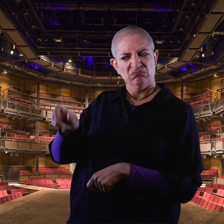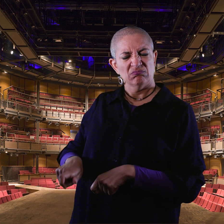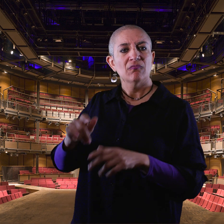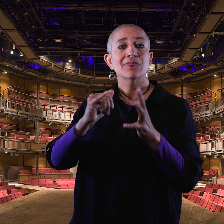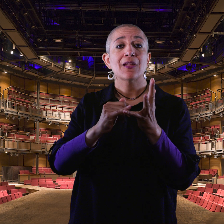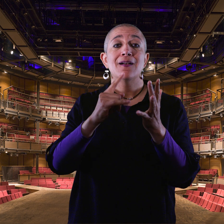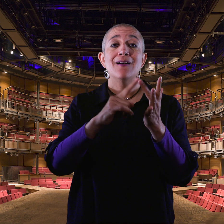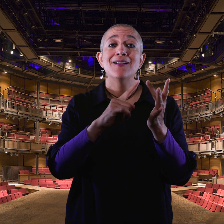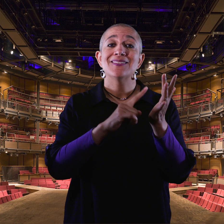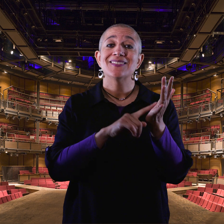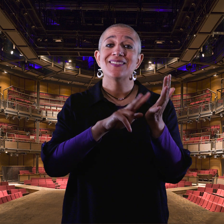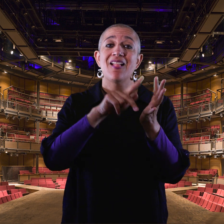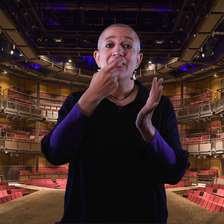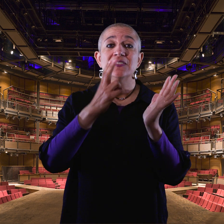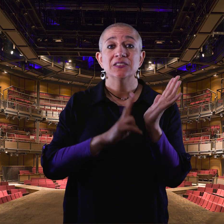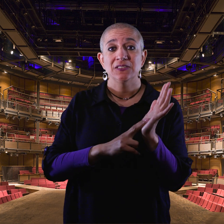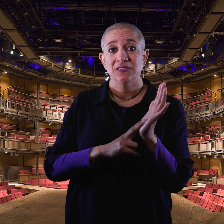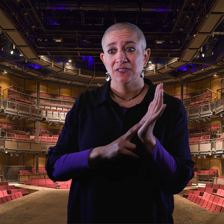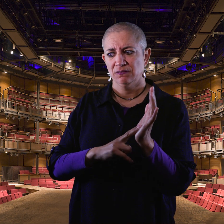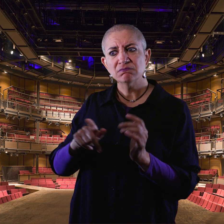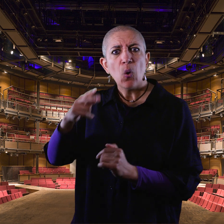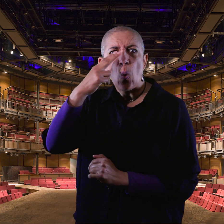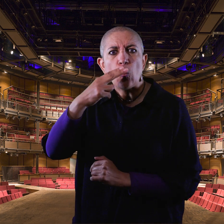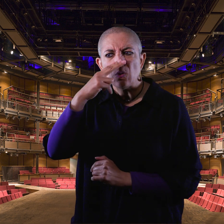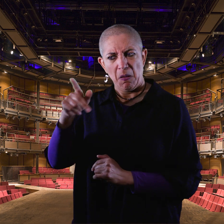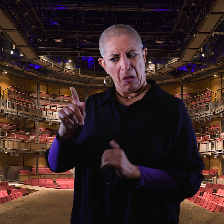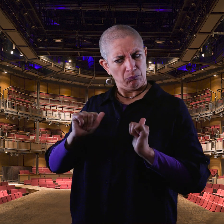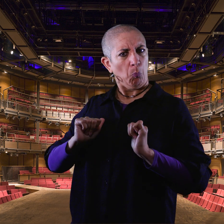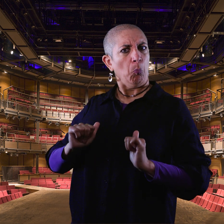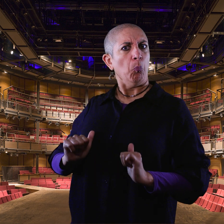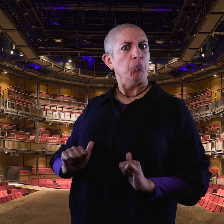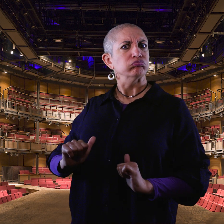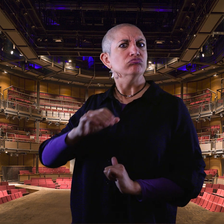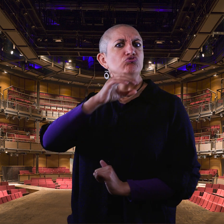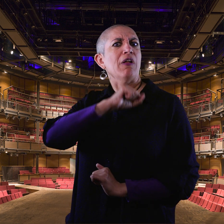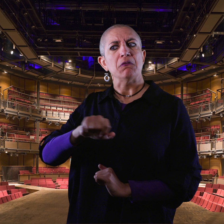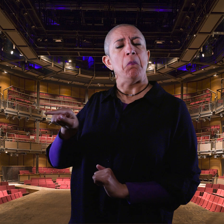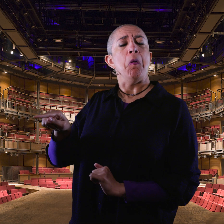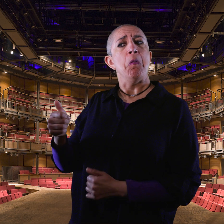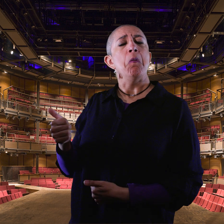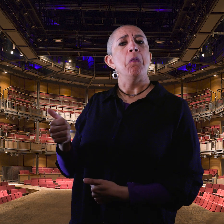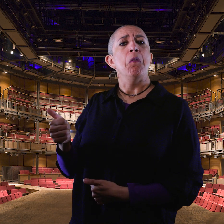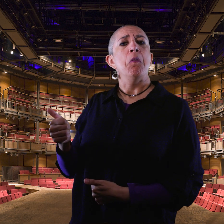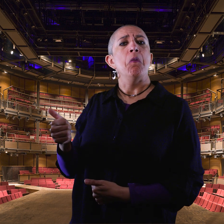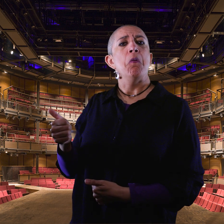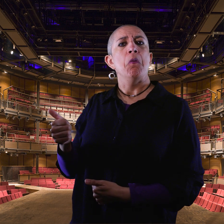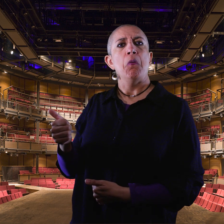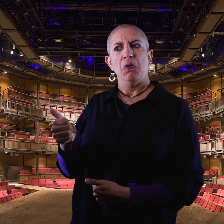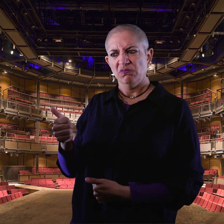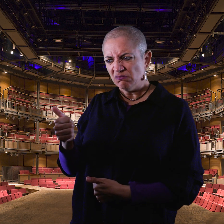passed out by her front door